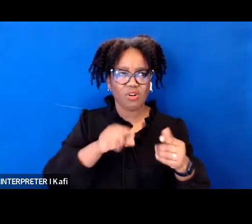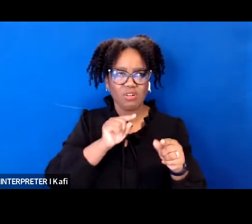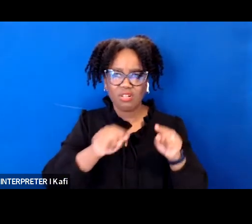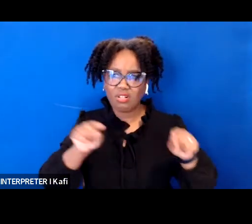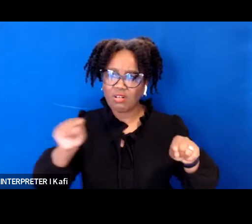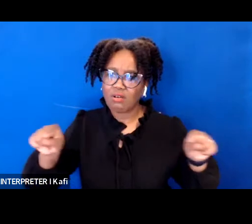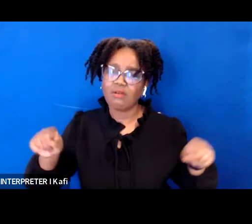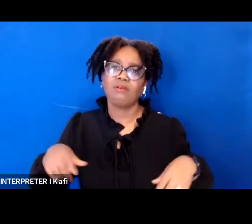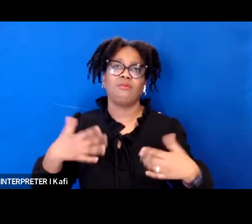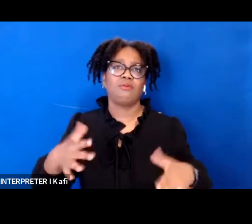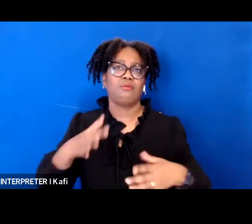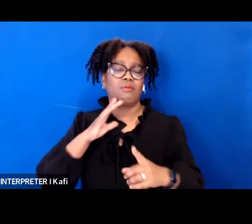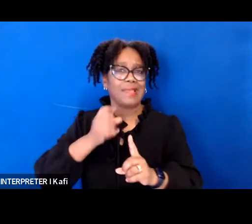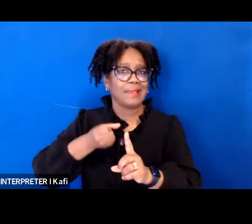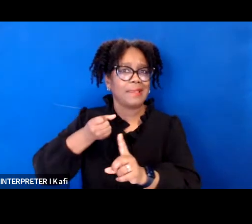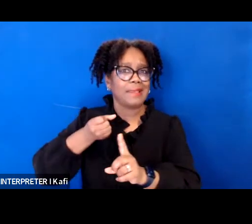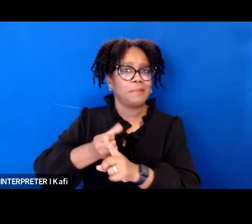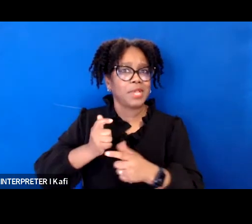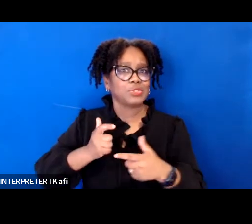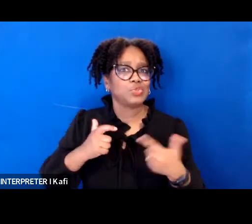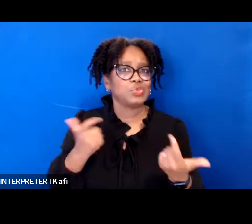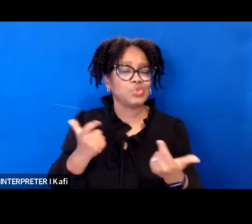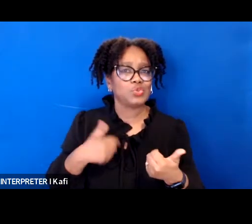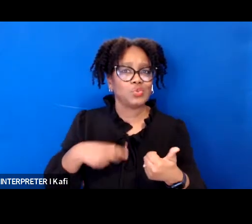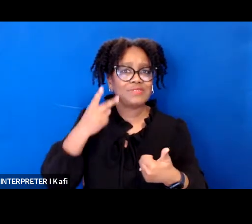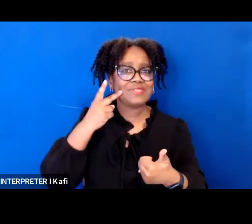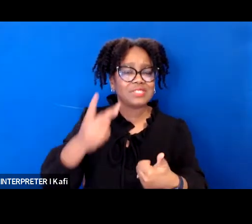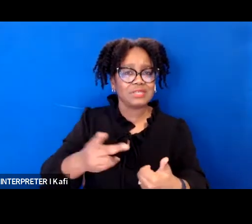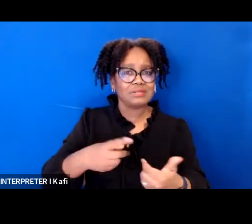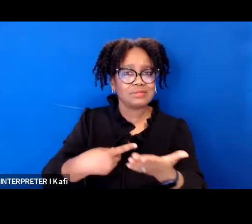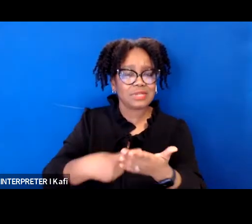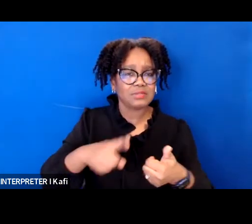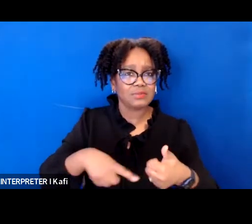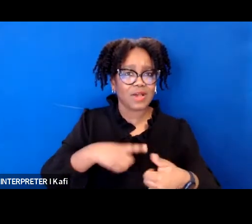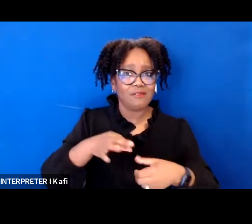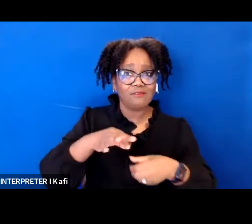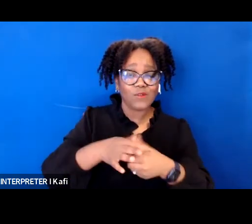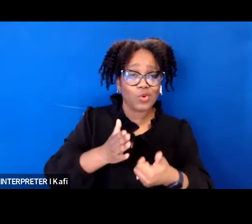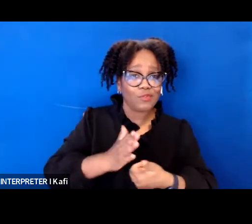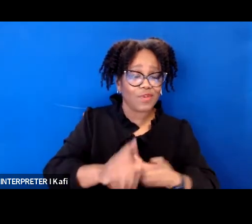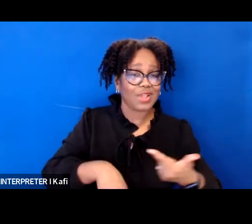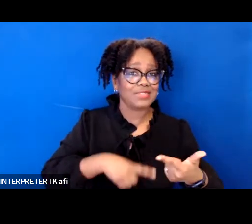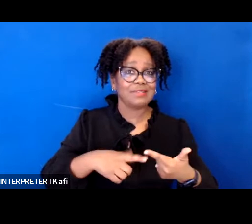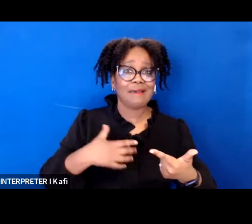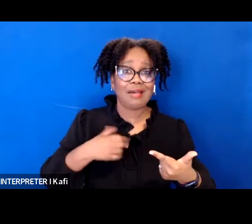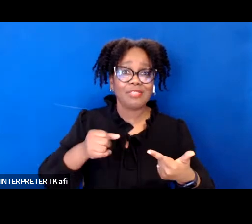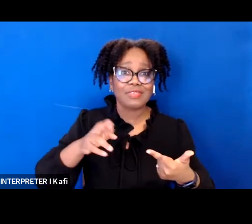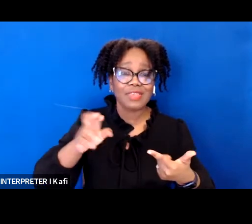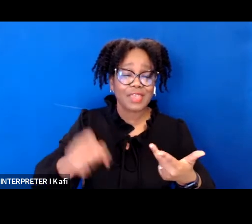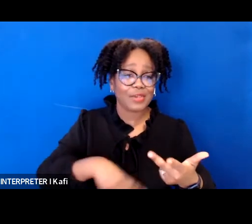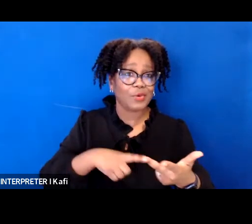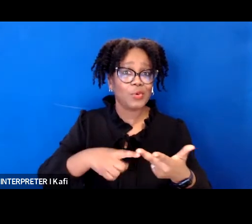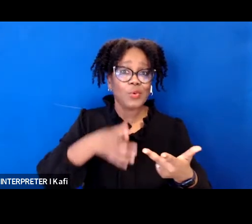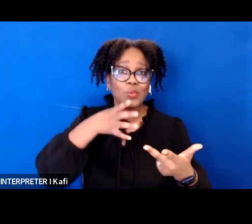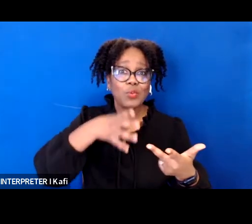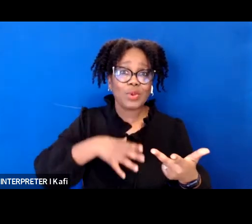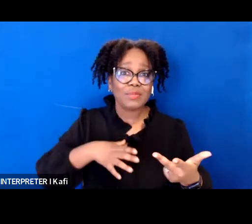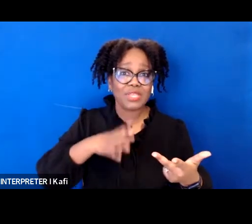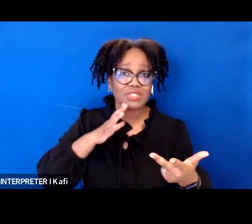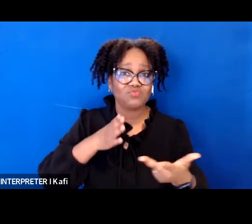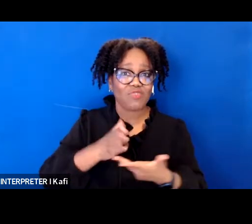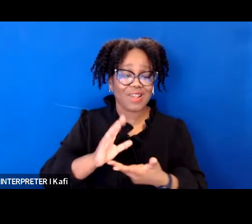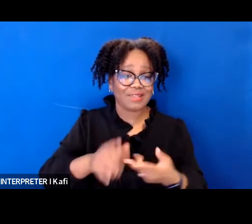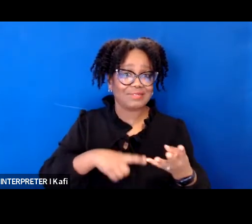voting rights health care women's rights voting rights education and so much more